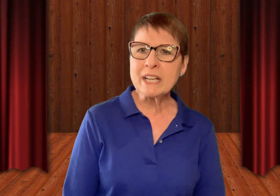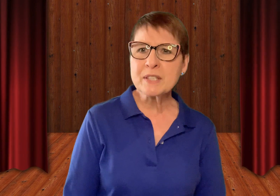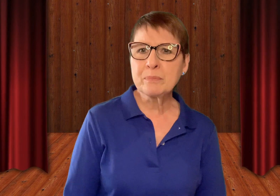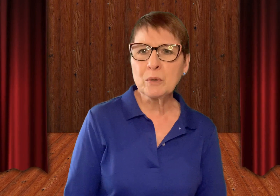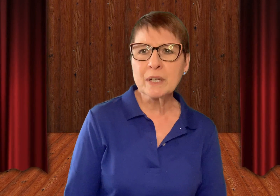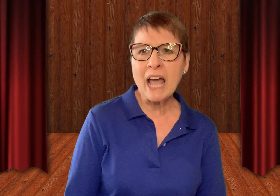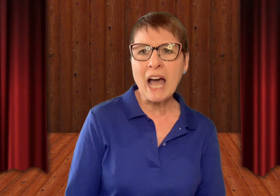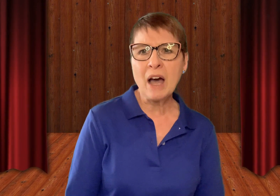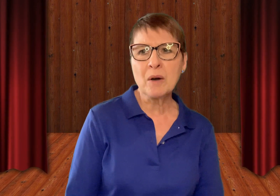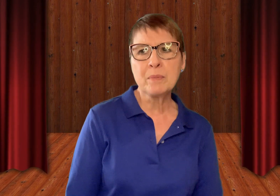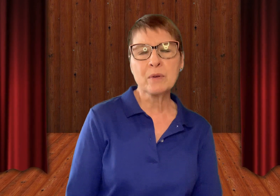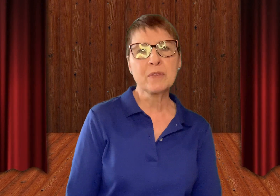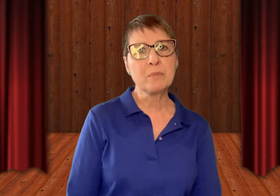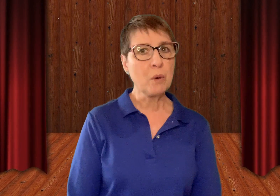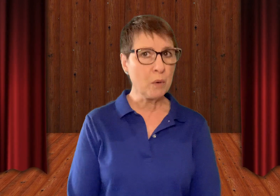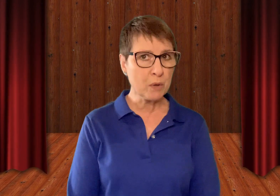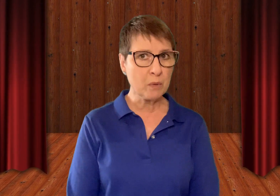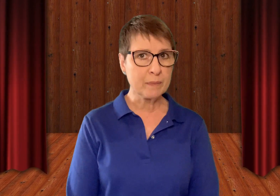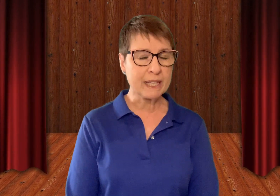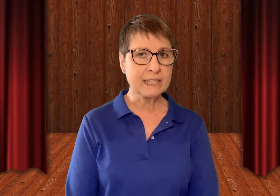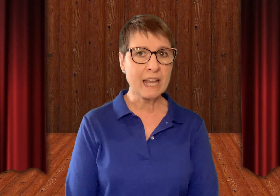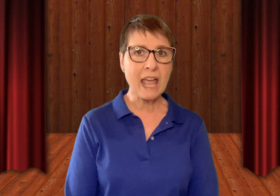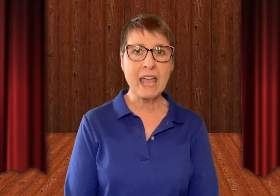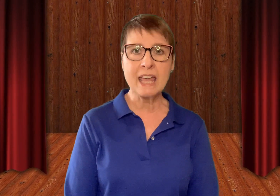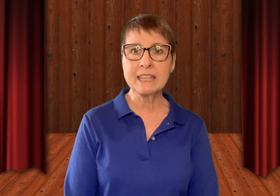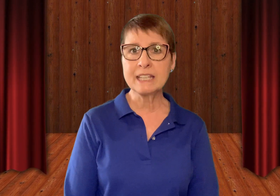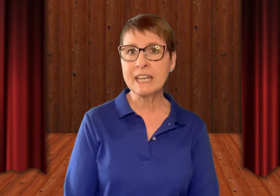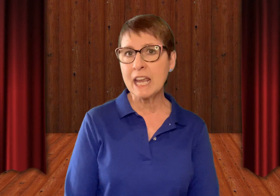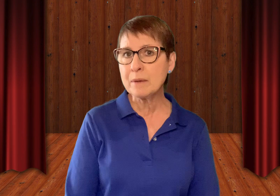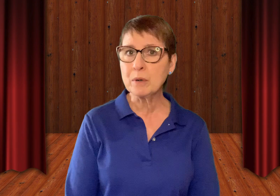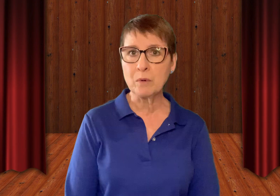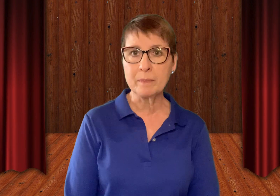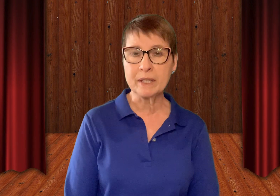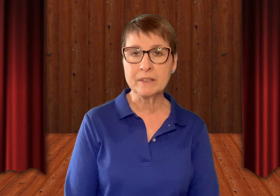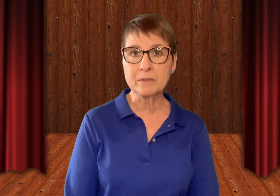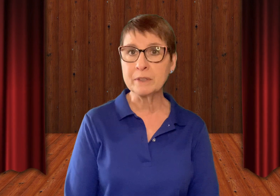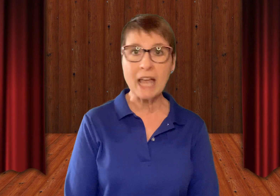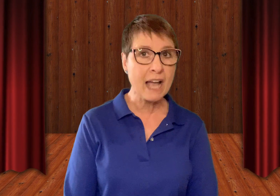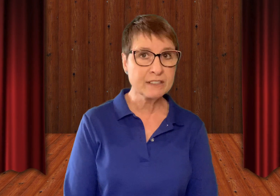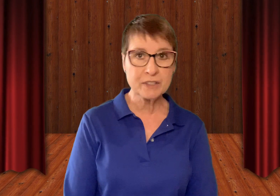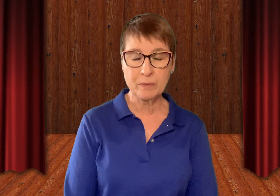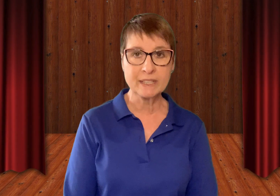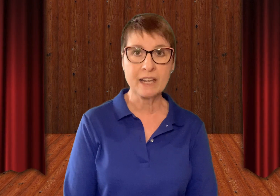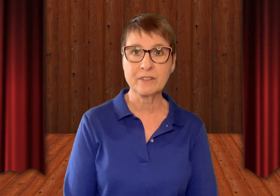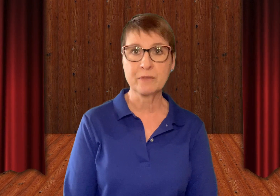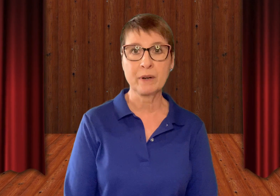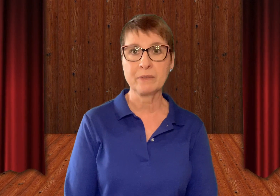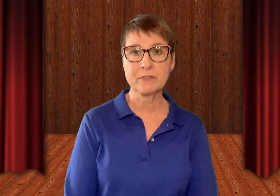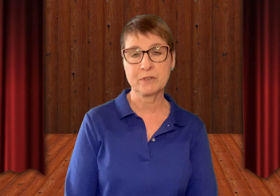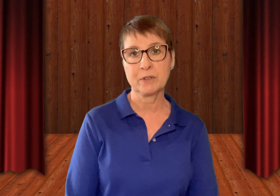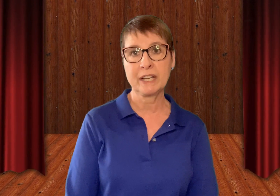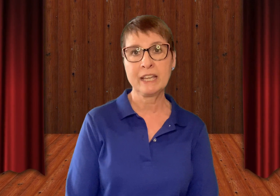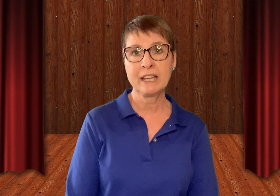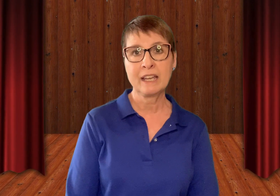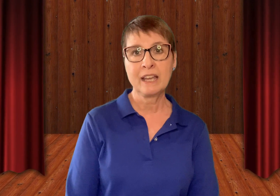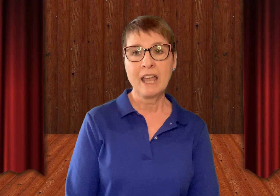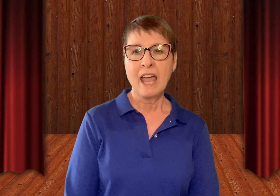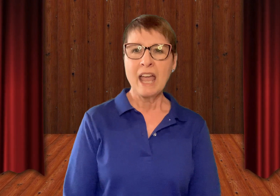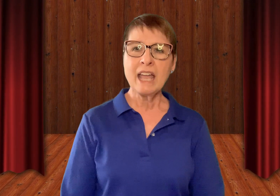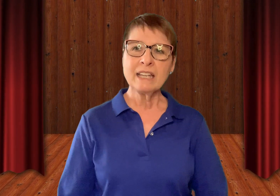explored how both the poor woman and the neighbor woman reacted to one another throughout the story. And,